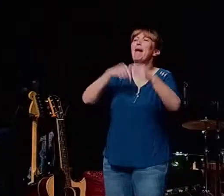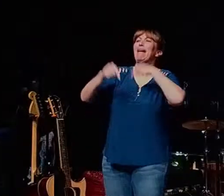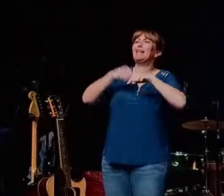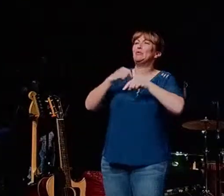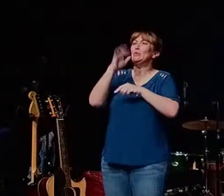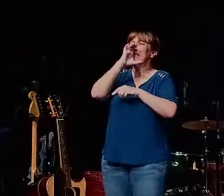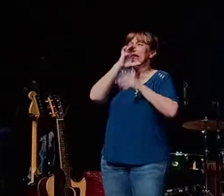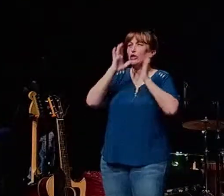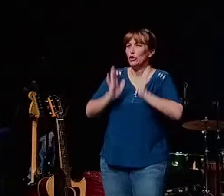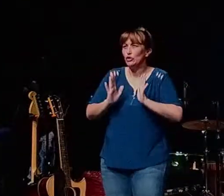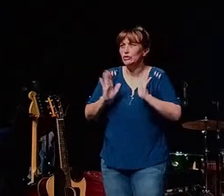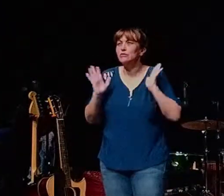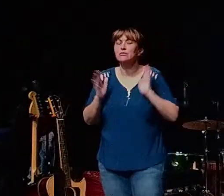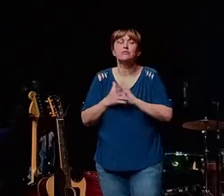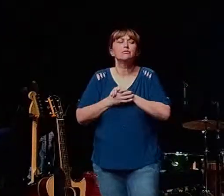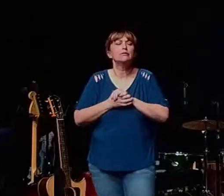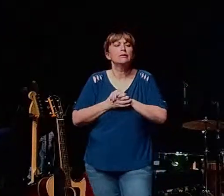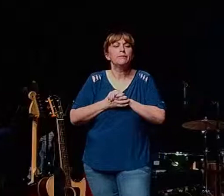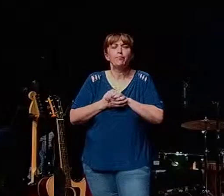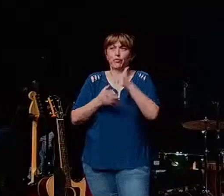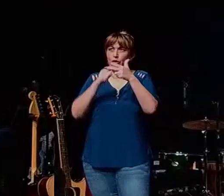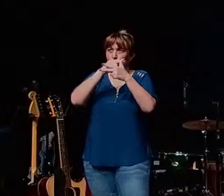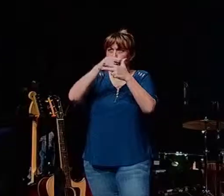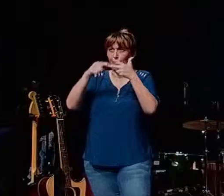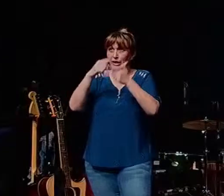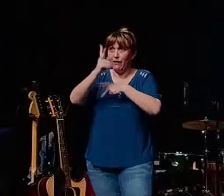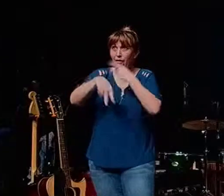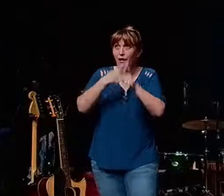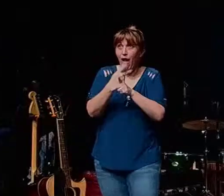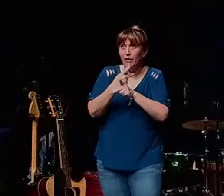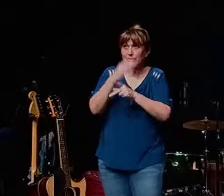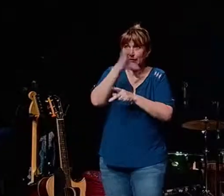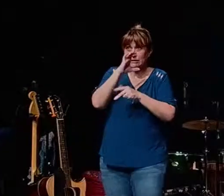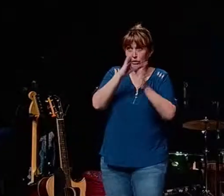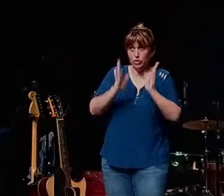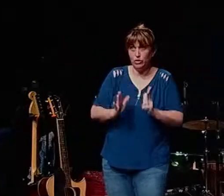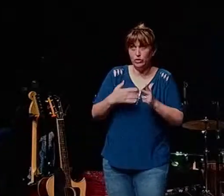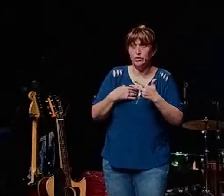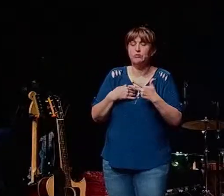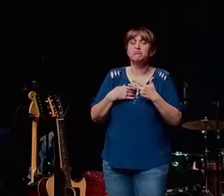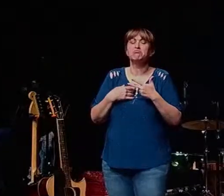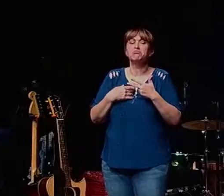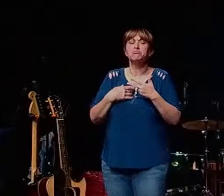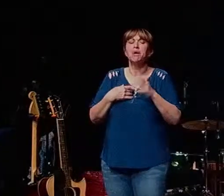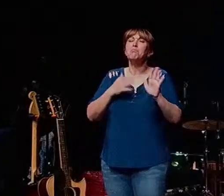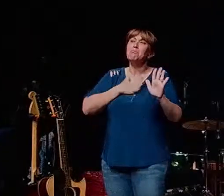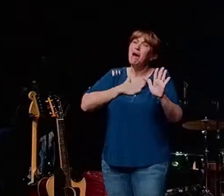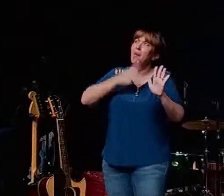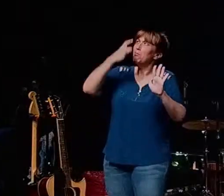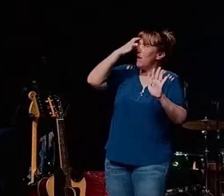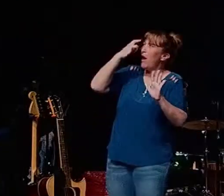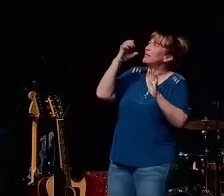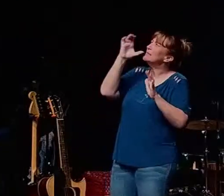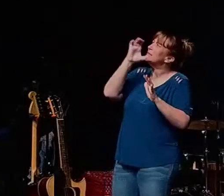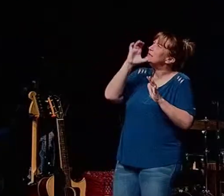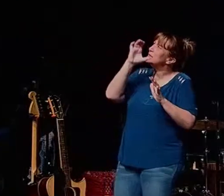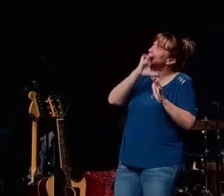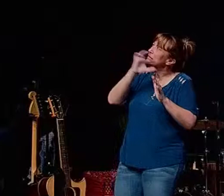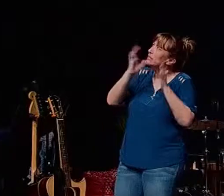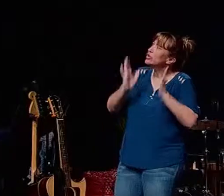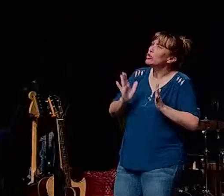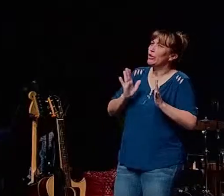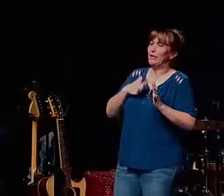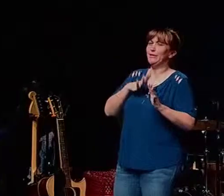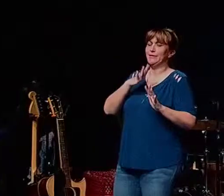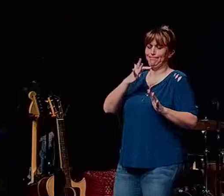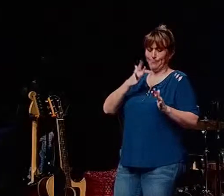little bit seekers there's there's three types of seekers and the reason i want to explain what seekers means in my mind seeker is a posture